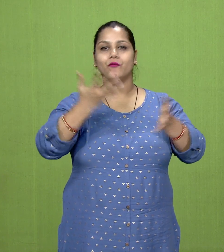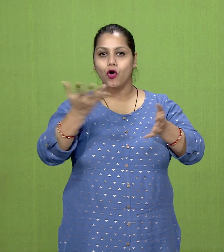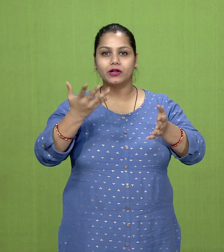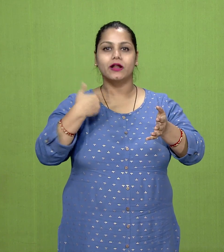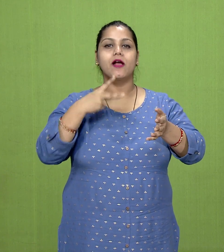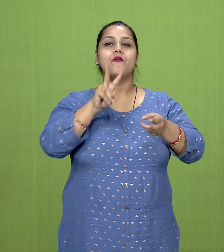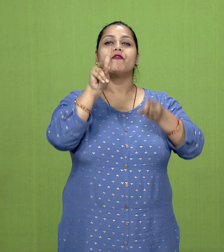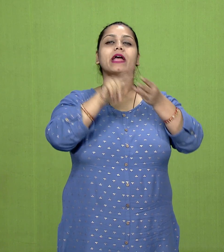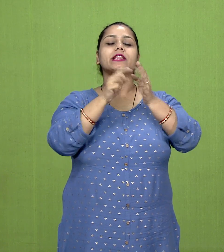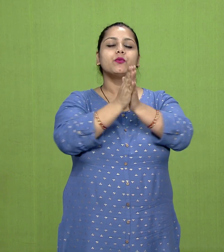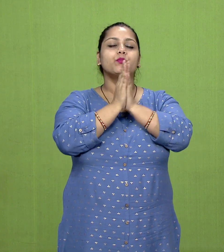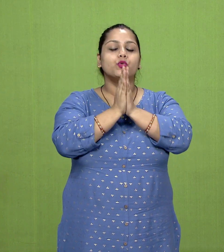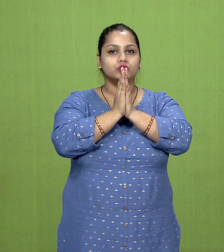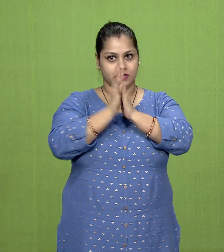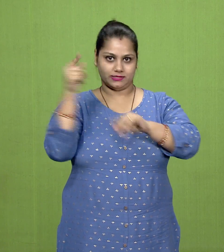the Vedic age